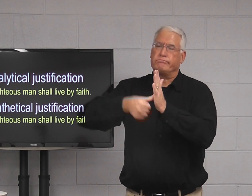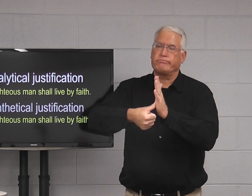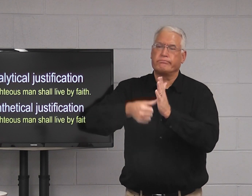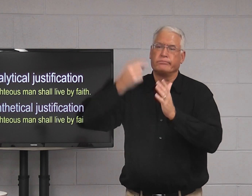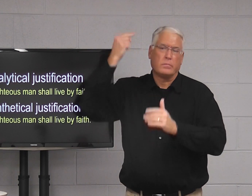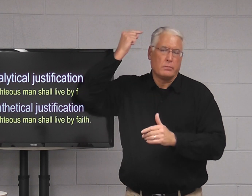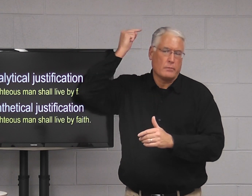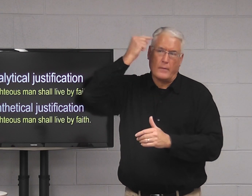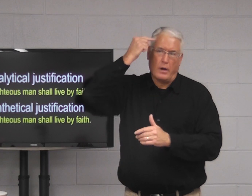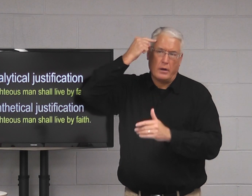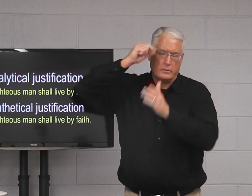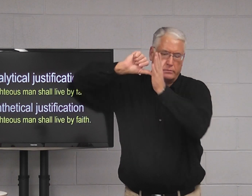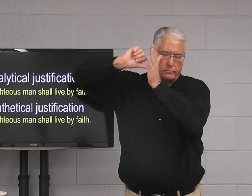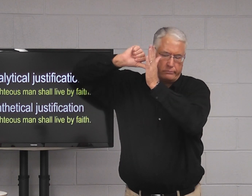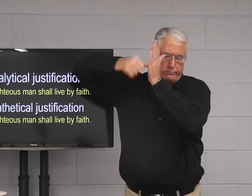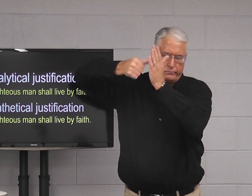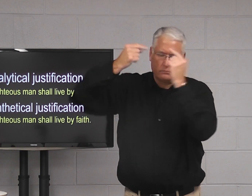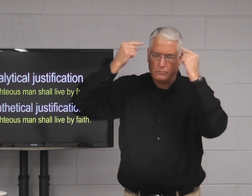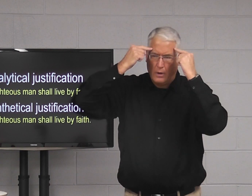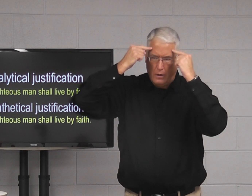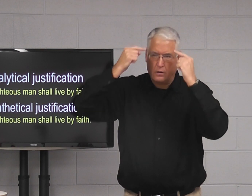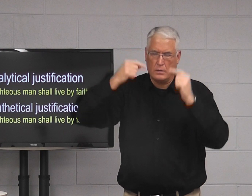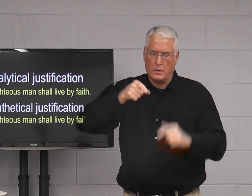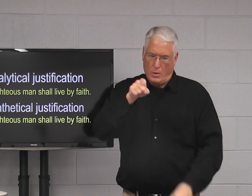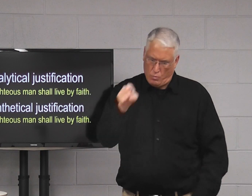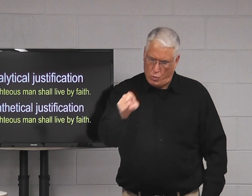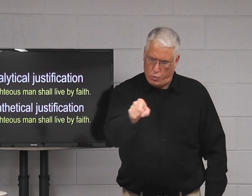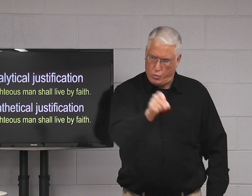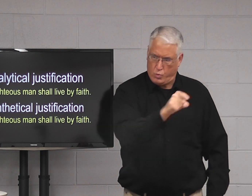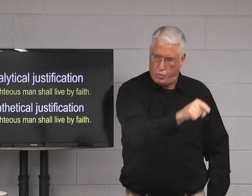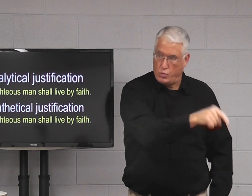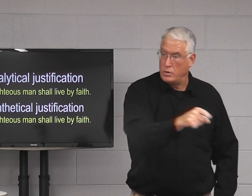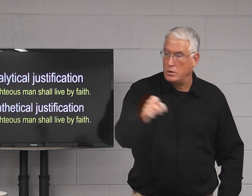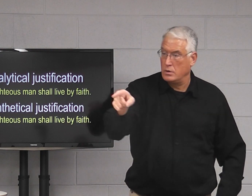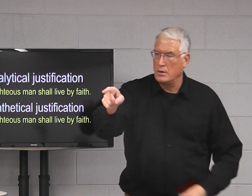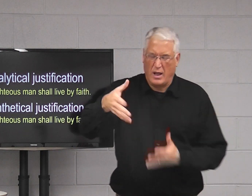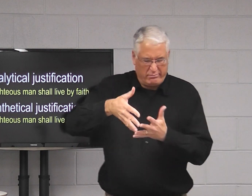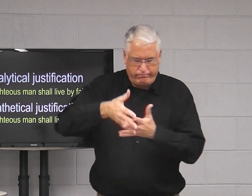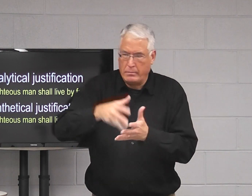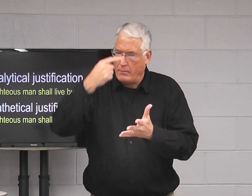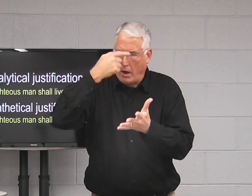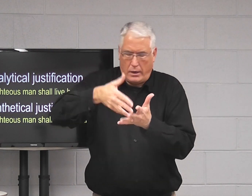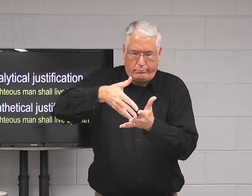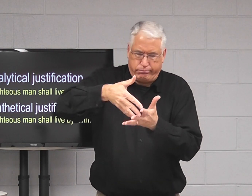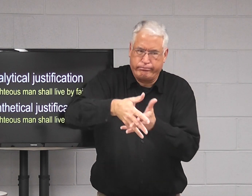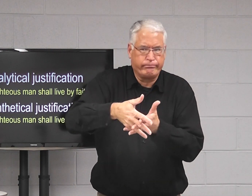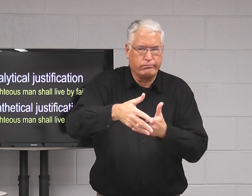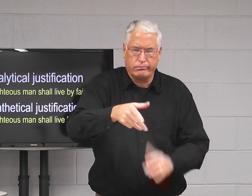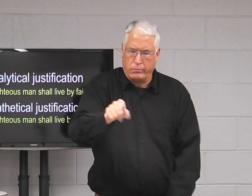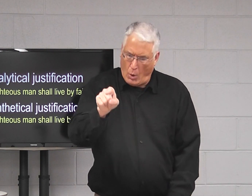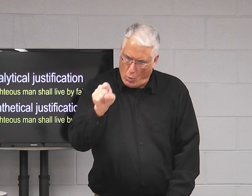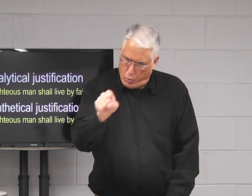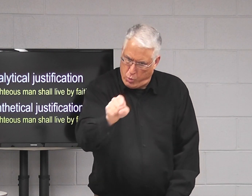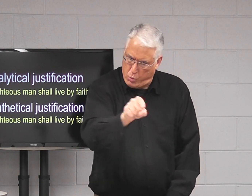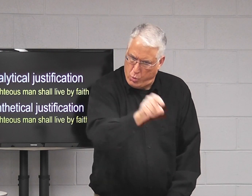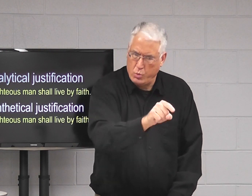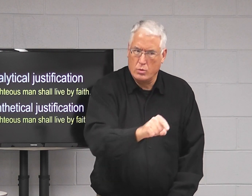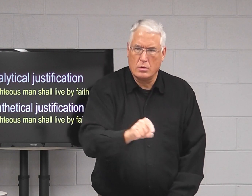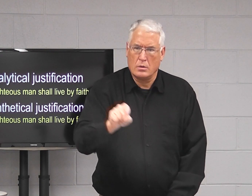time, in their mind, it is so embedded in them that they have to add to it. It is rooted in their